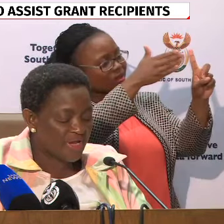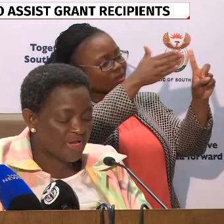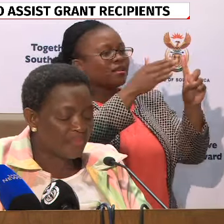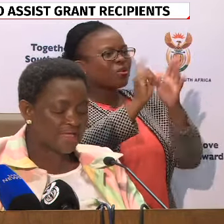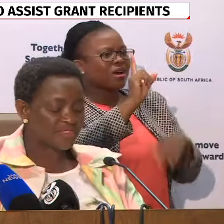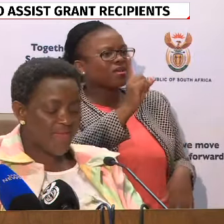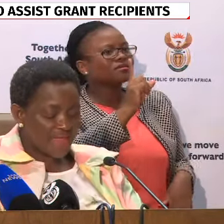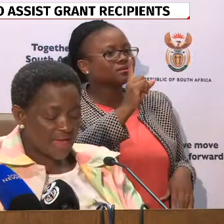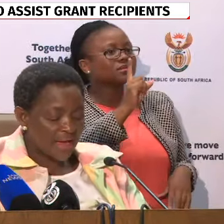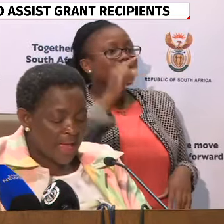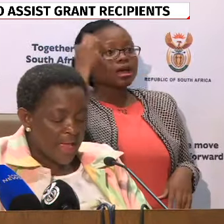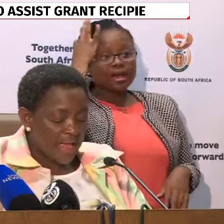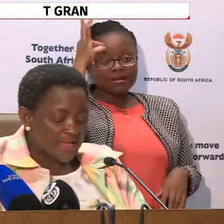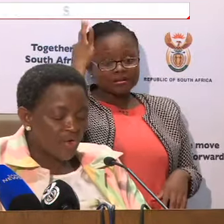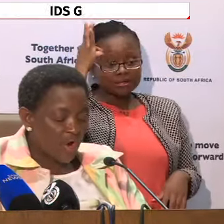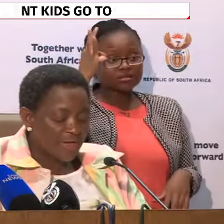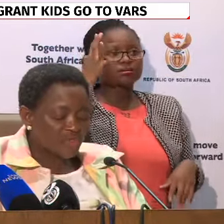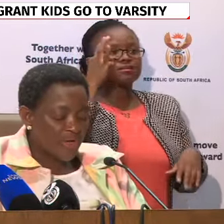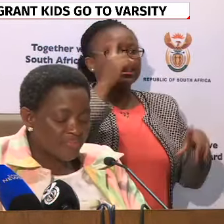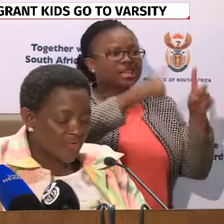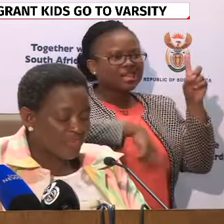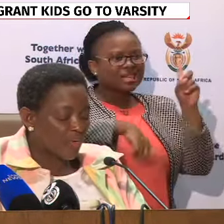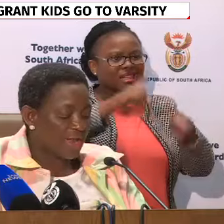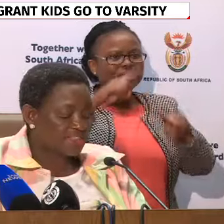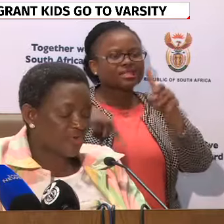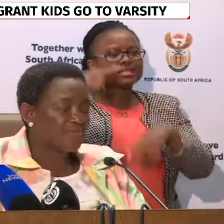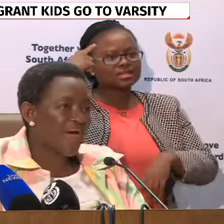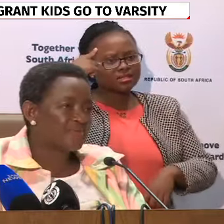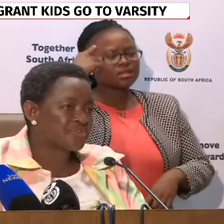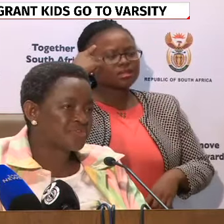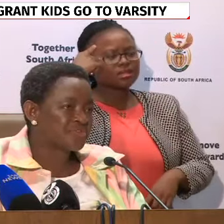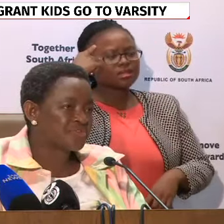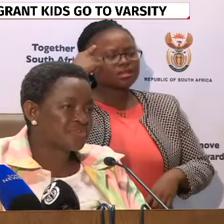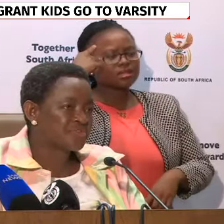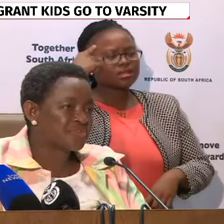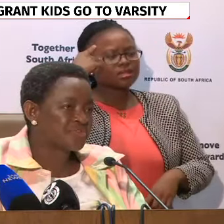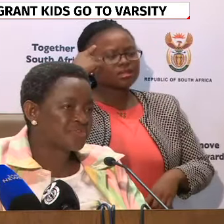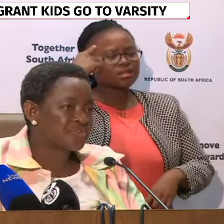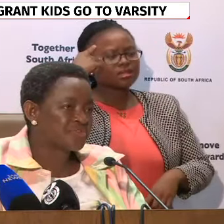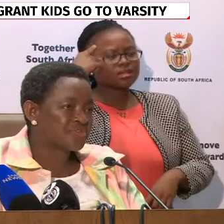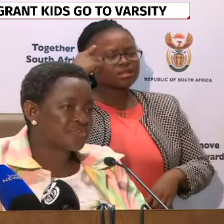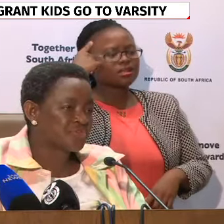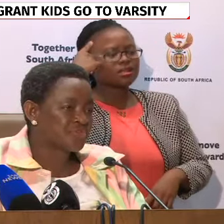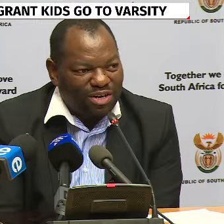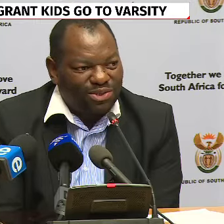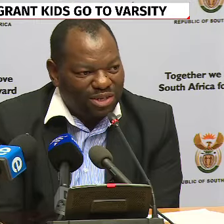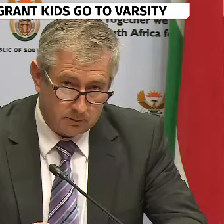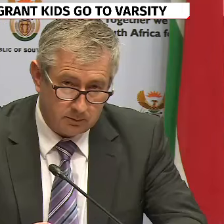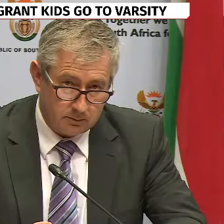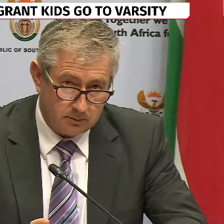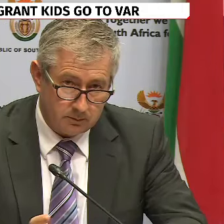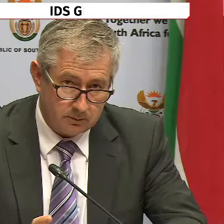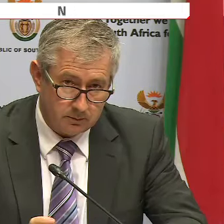government is making in order to improve the quality of lives of children, in particular